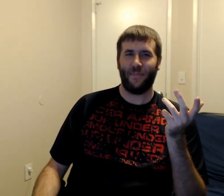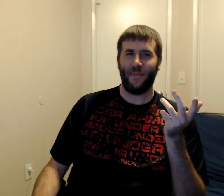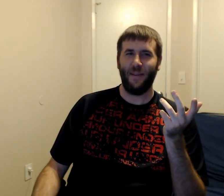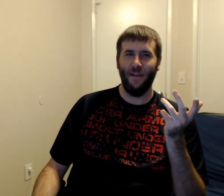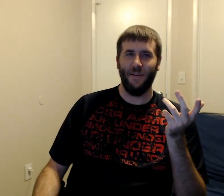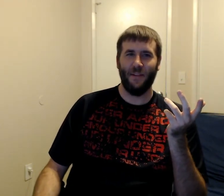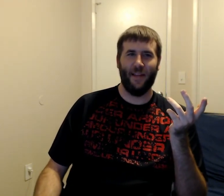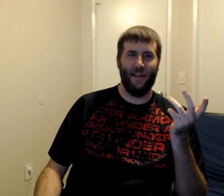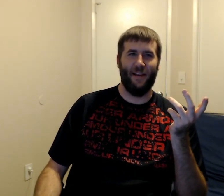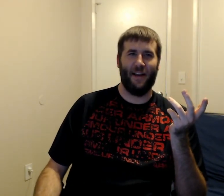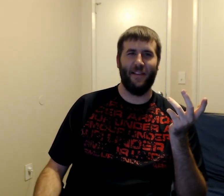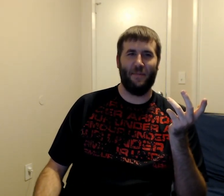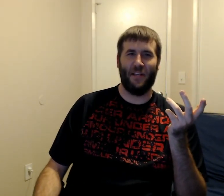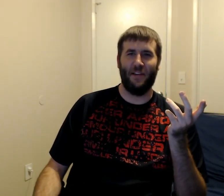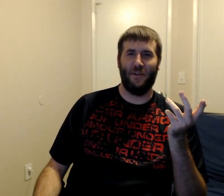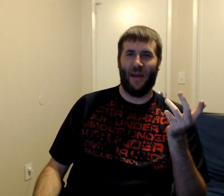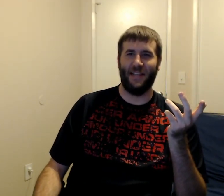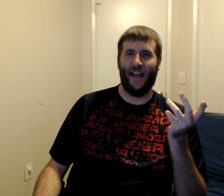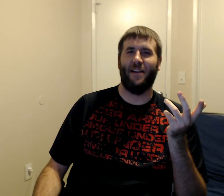so we get a glimpse into his house